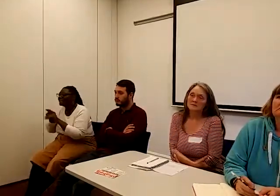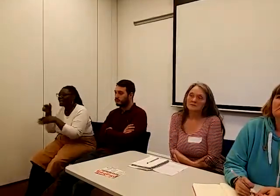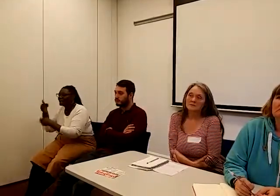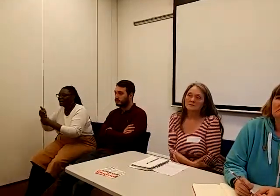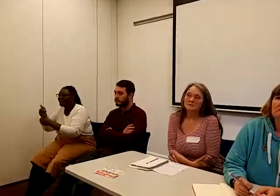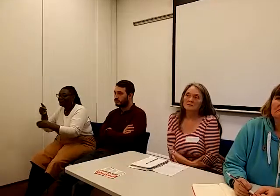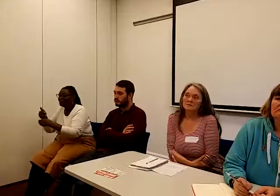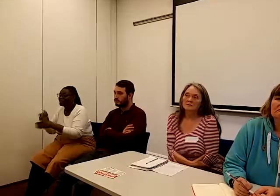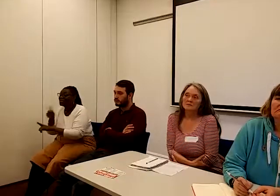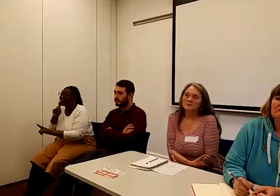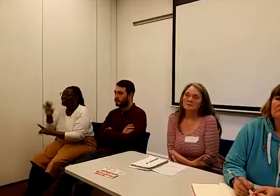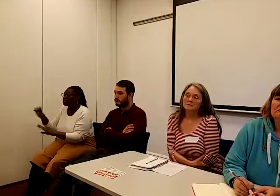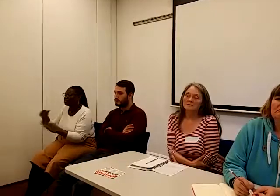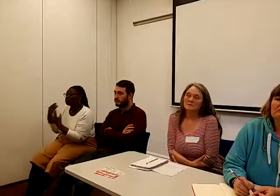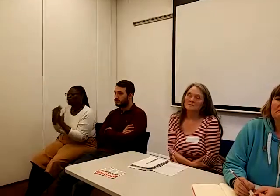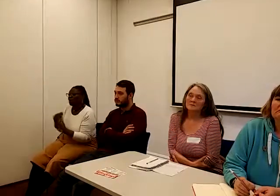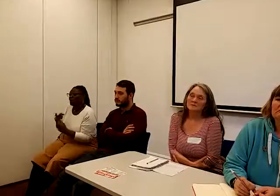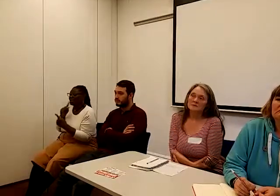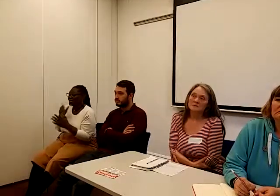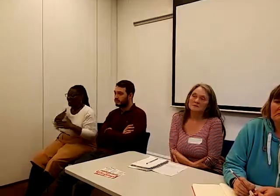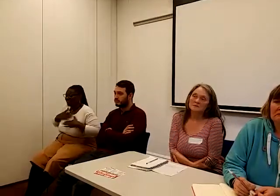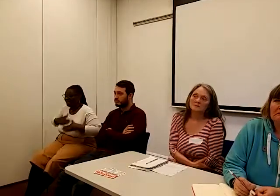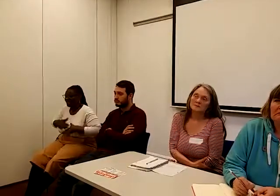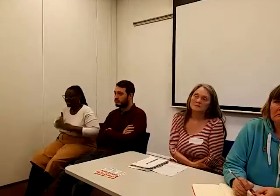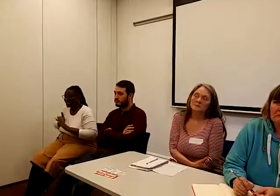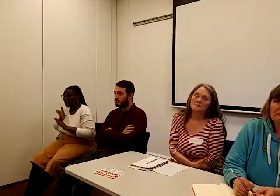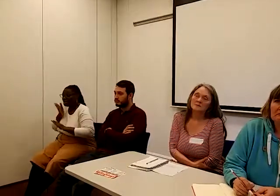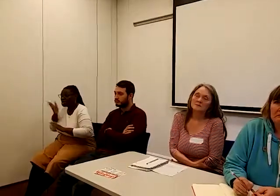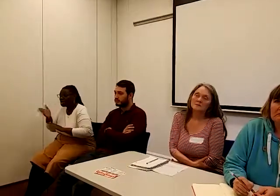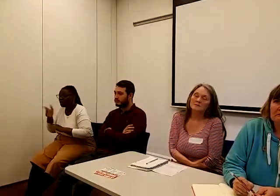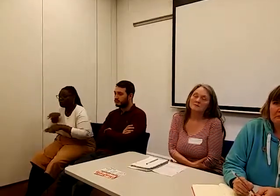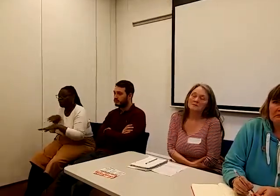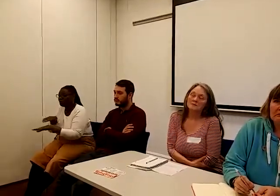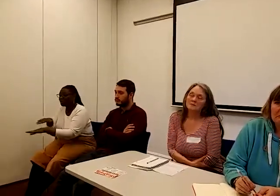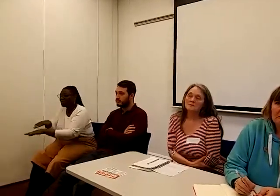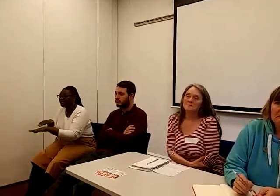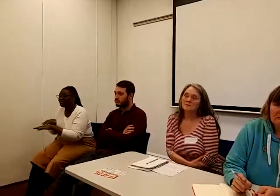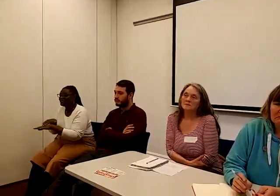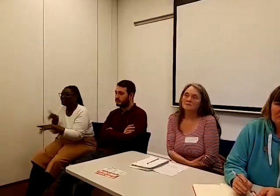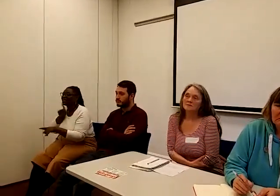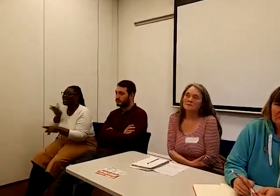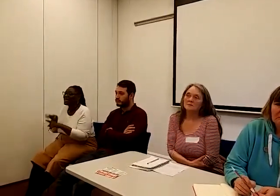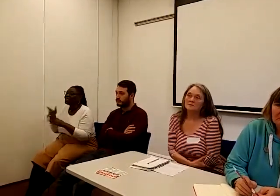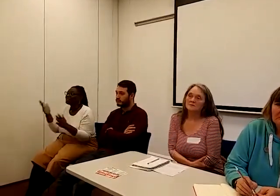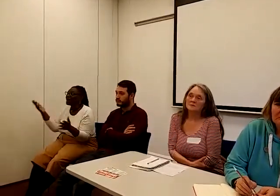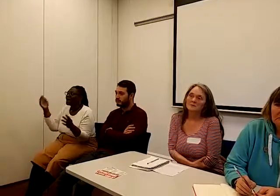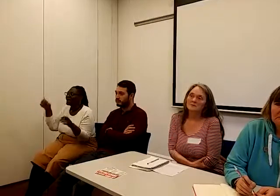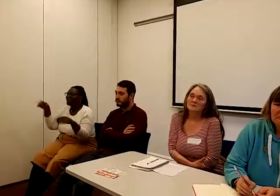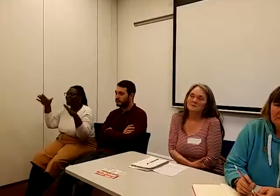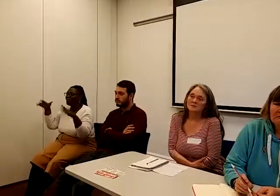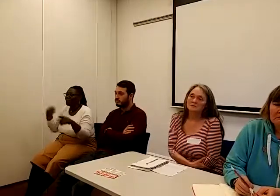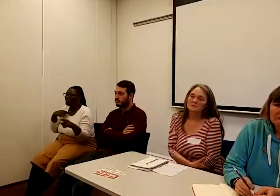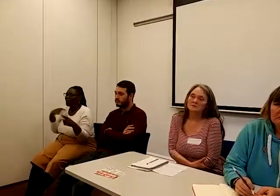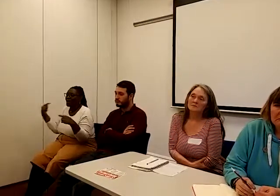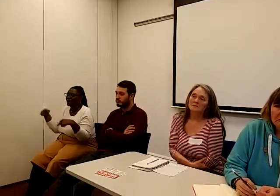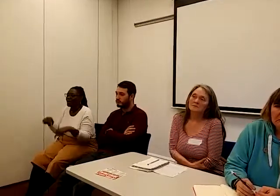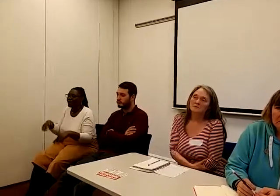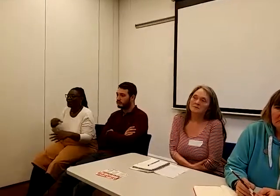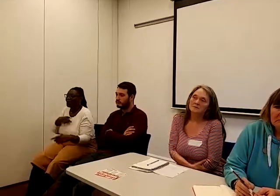that stop us physically going into a protest. It's by a miracle that I'm here, because I can't normally